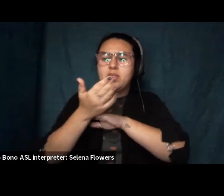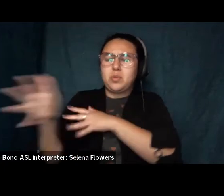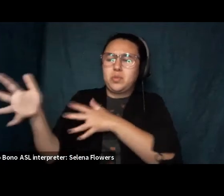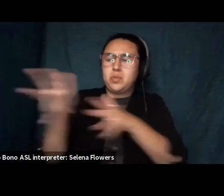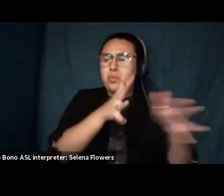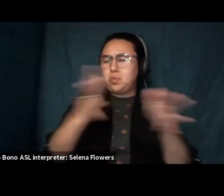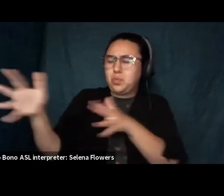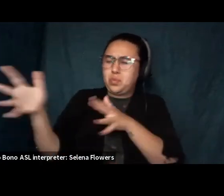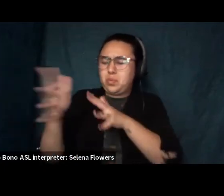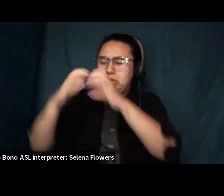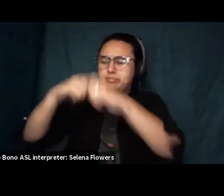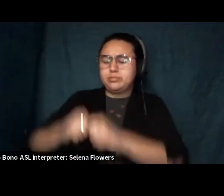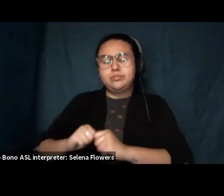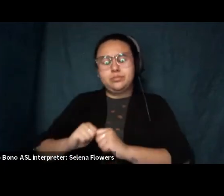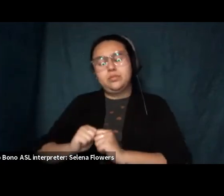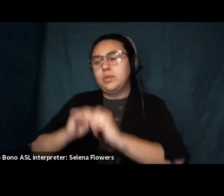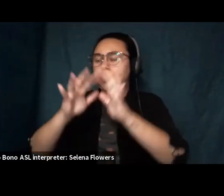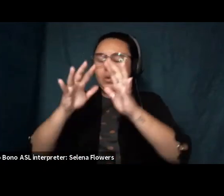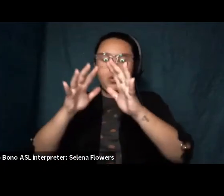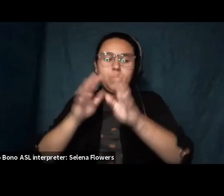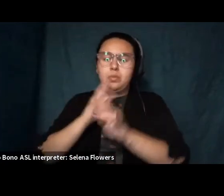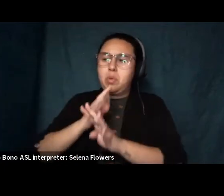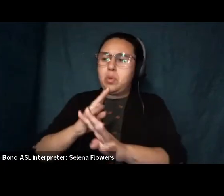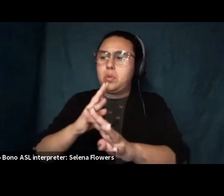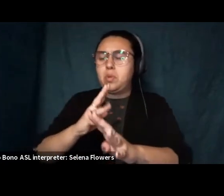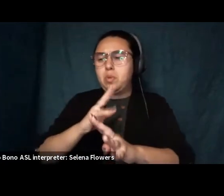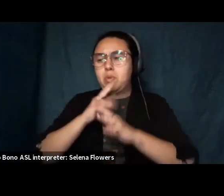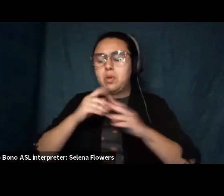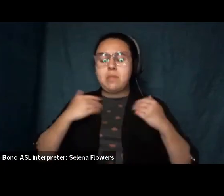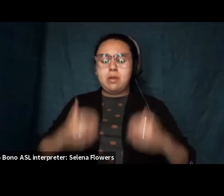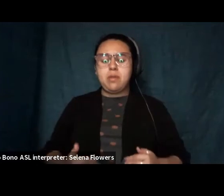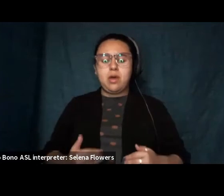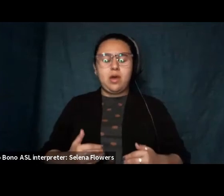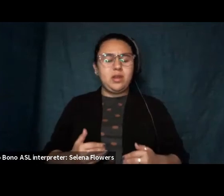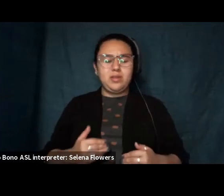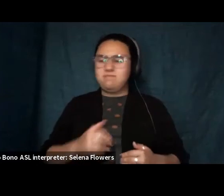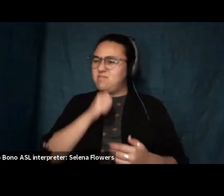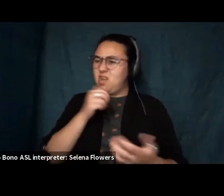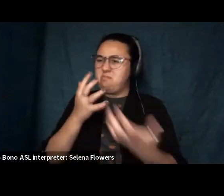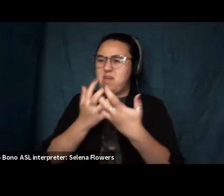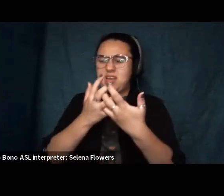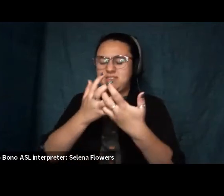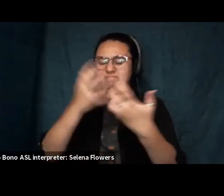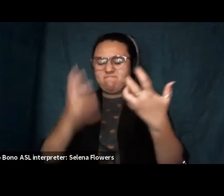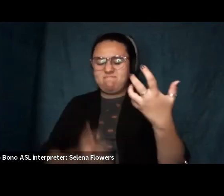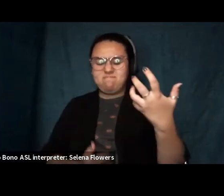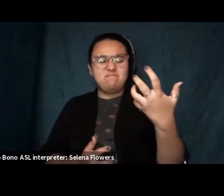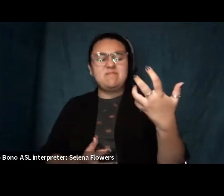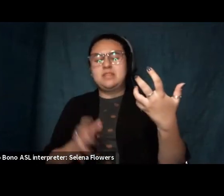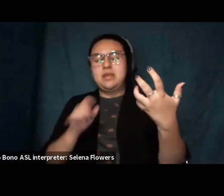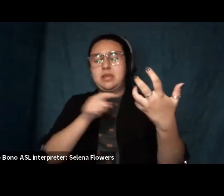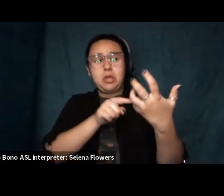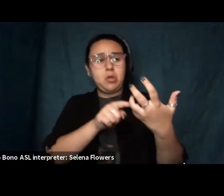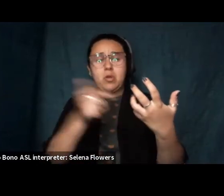barrel into it my body as unsubtle here as anywhere i distrust the weather